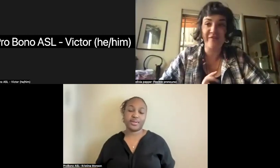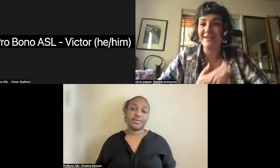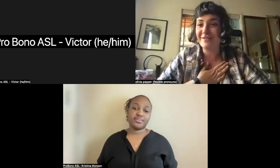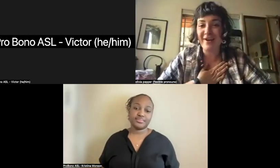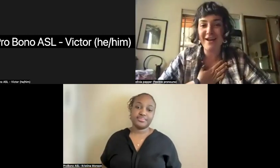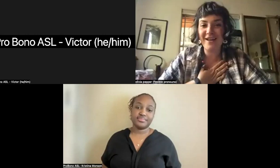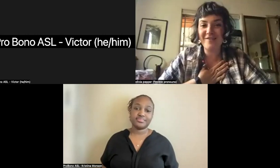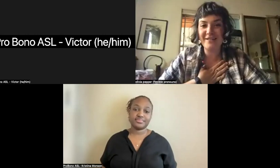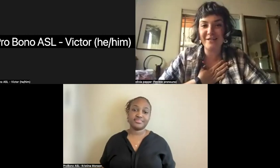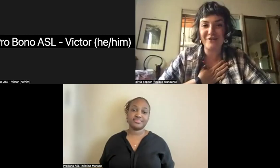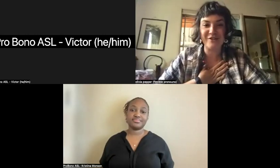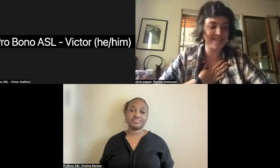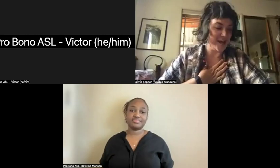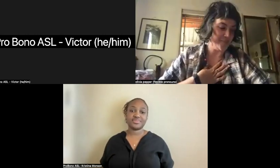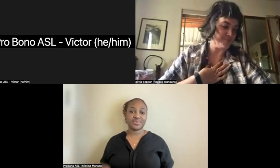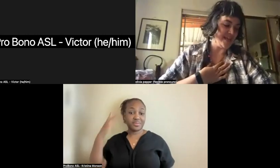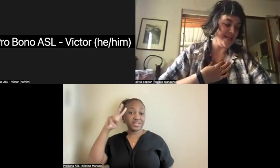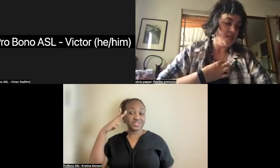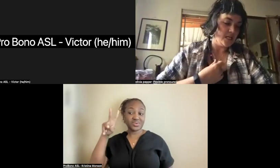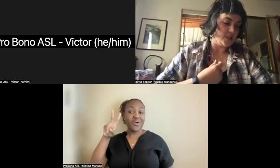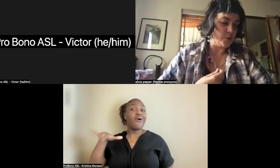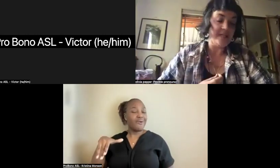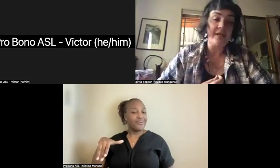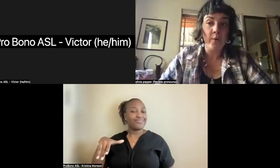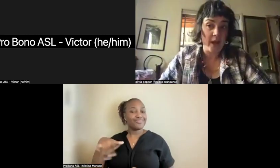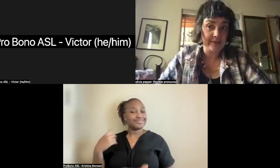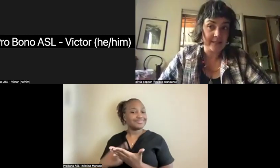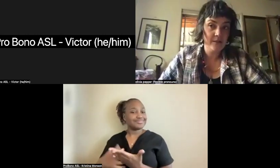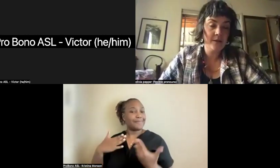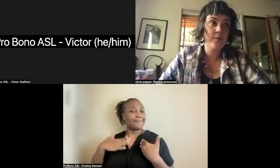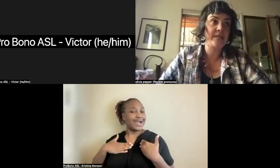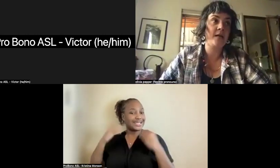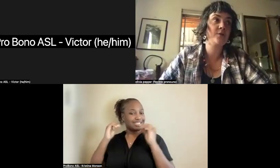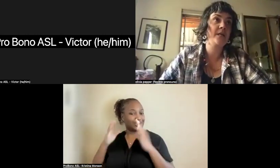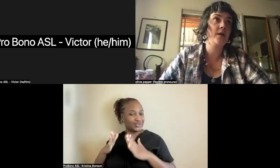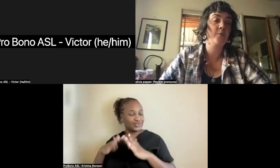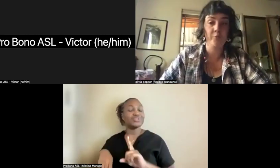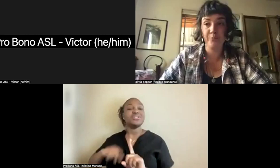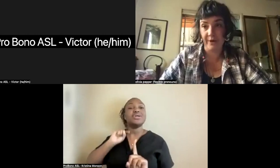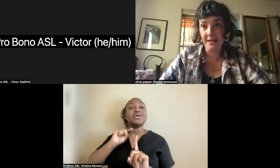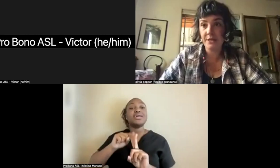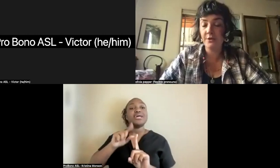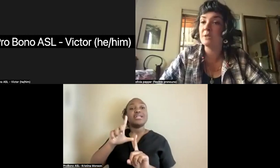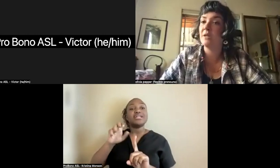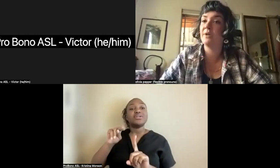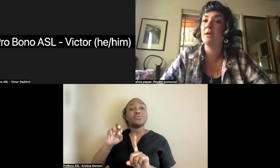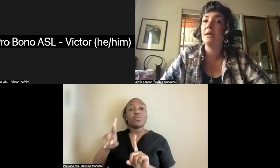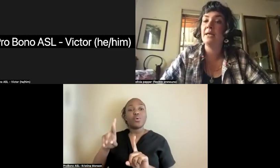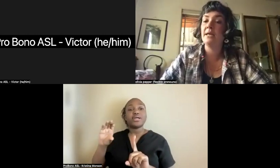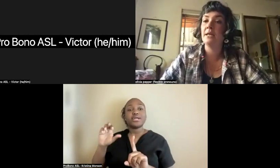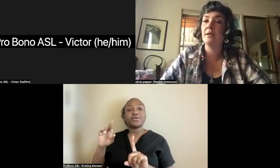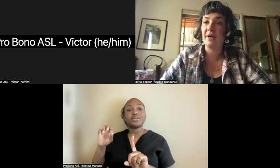find my teachers. So Leonora Carrington was actually a Brit who was living